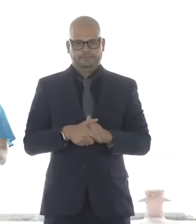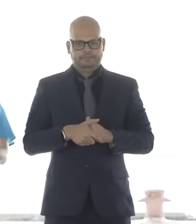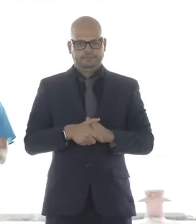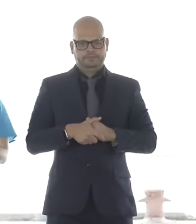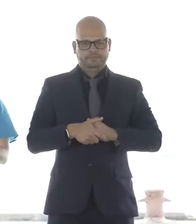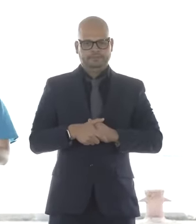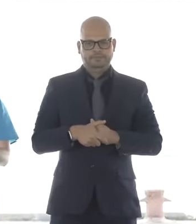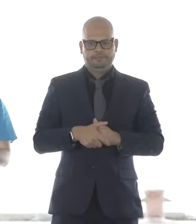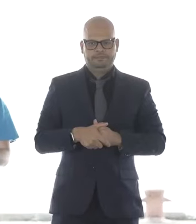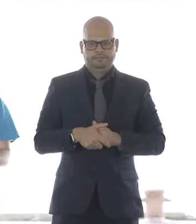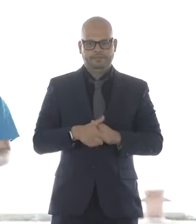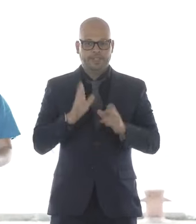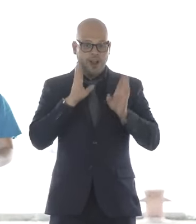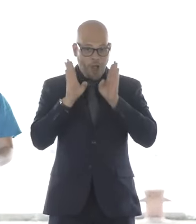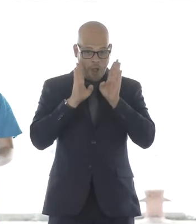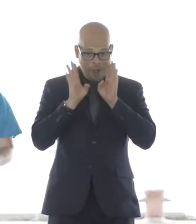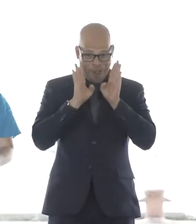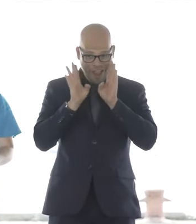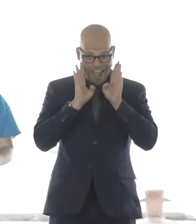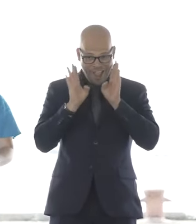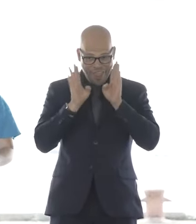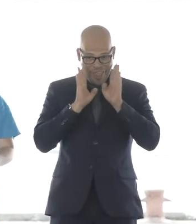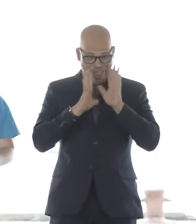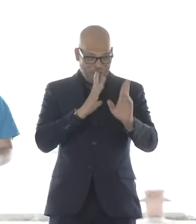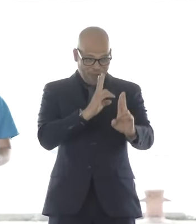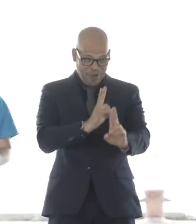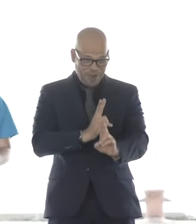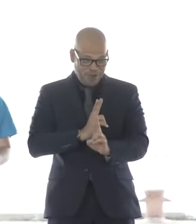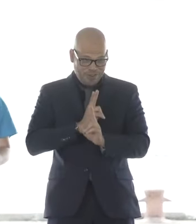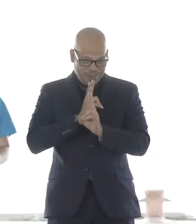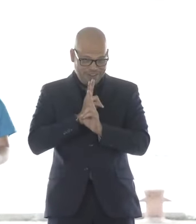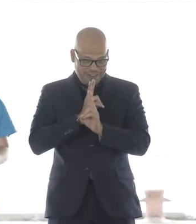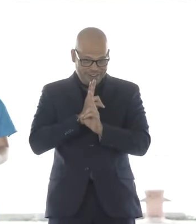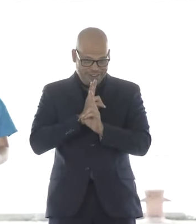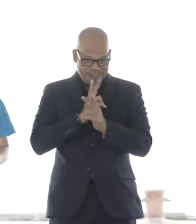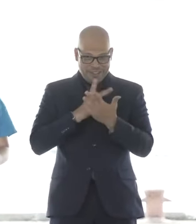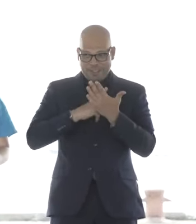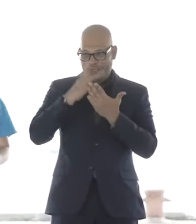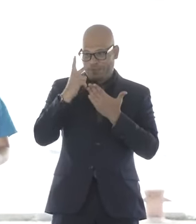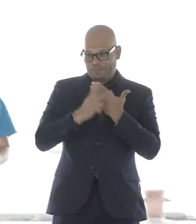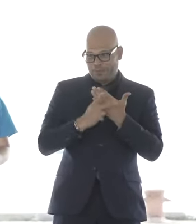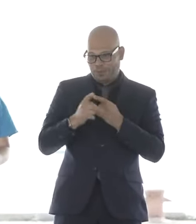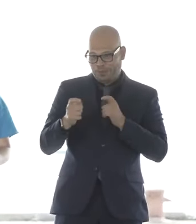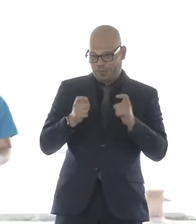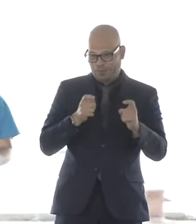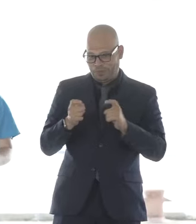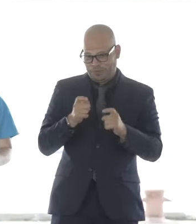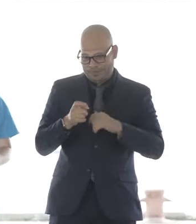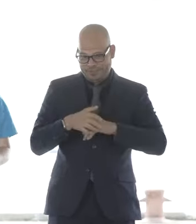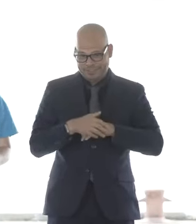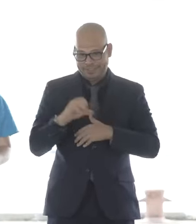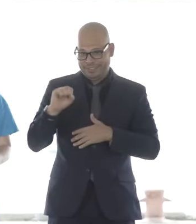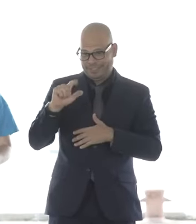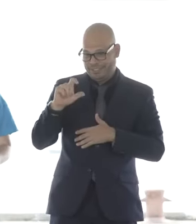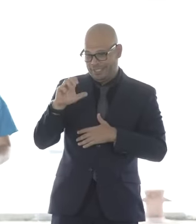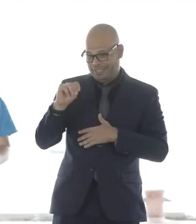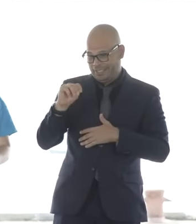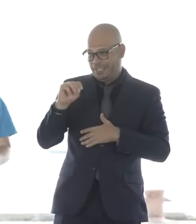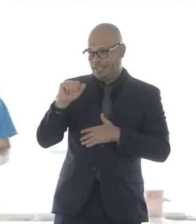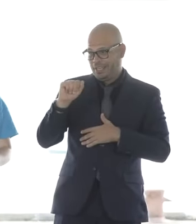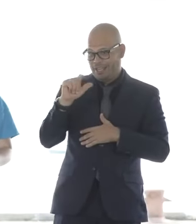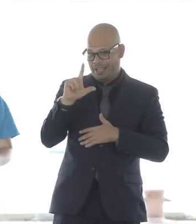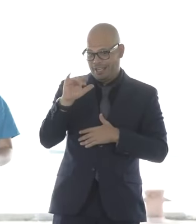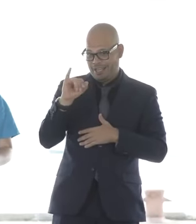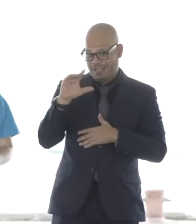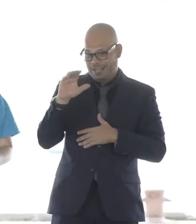Hello. I have the great honor of being the offshore wind program manager for Salem Alliance for the Environment, or SAFE. SAFE